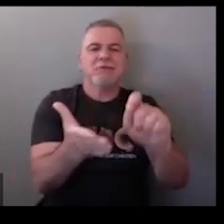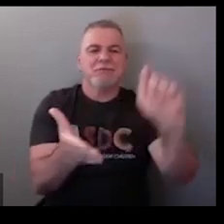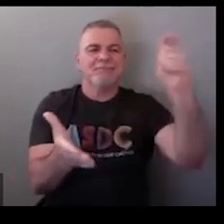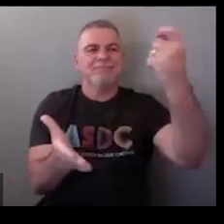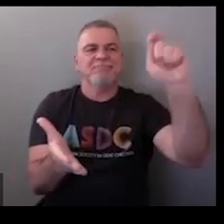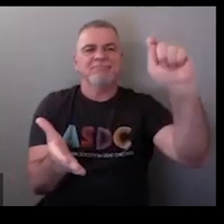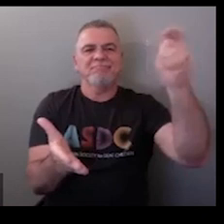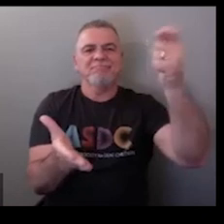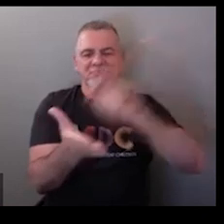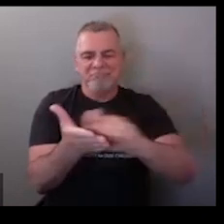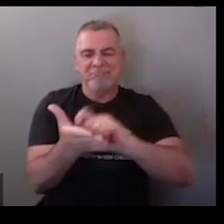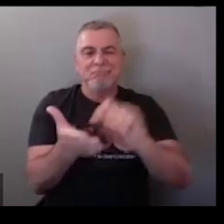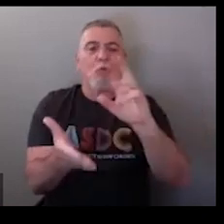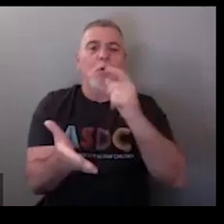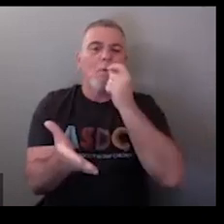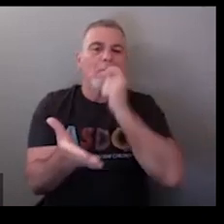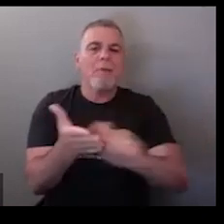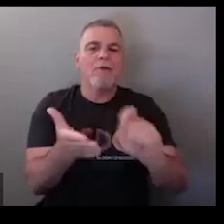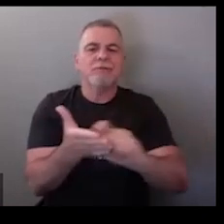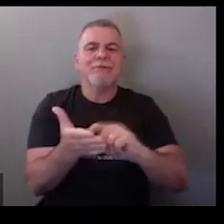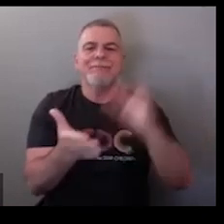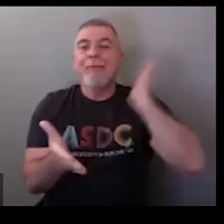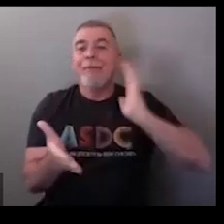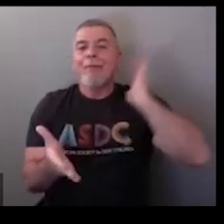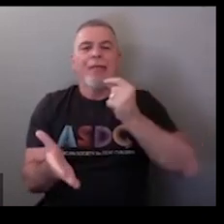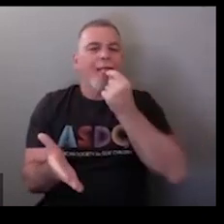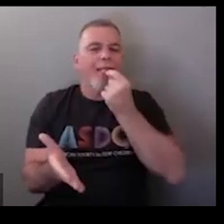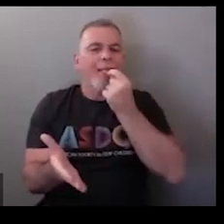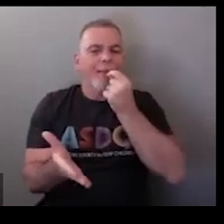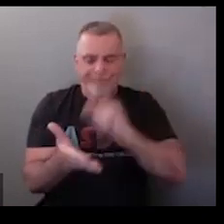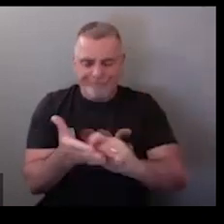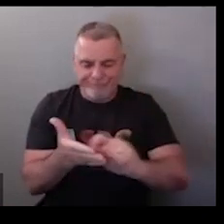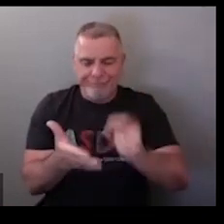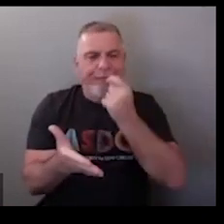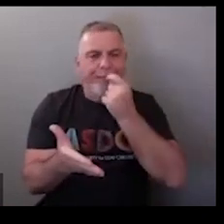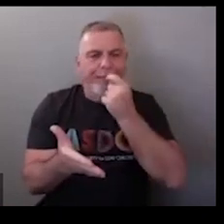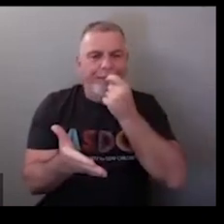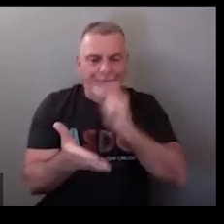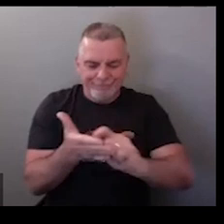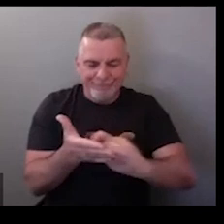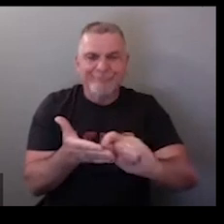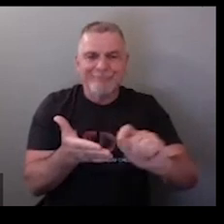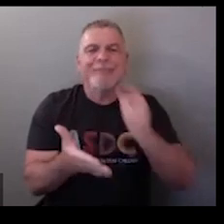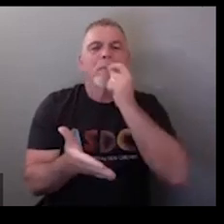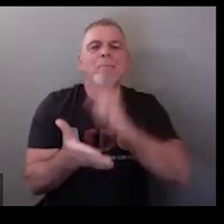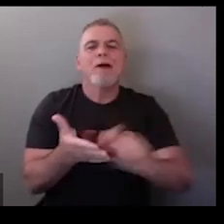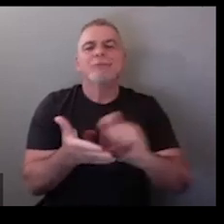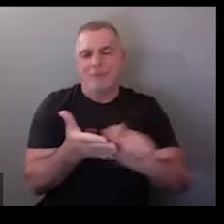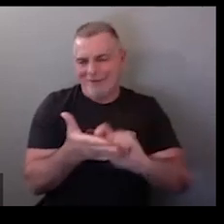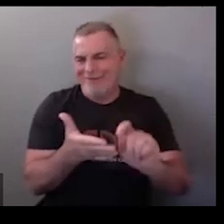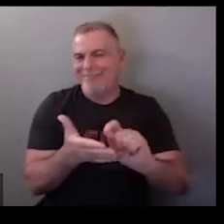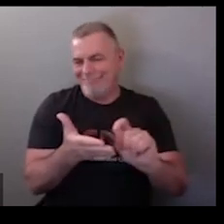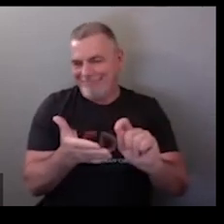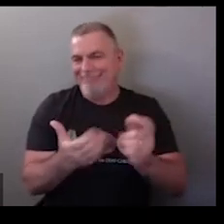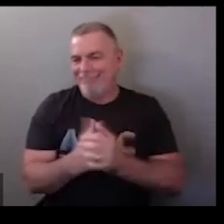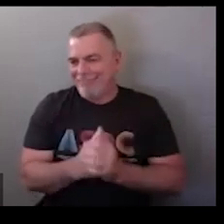okay so like you're holding a pencil or come down from your mouth as you know a long time ago people used to have to you know wet the